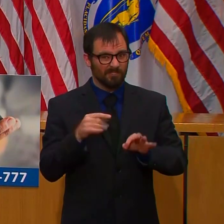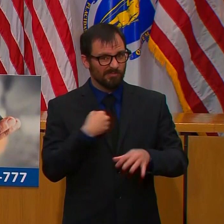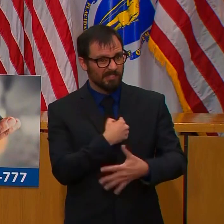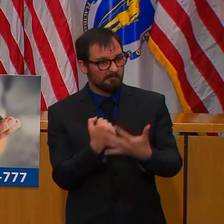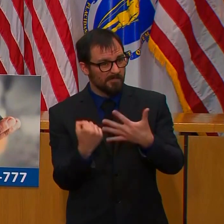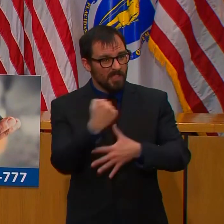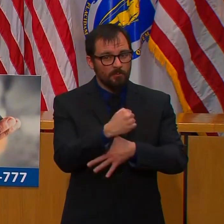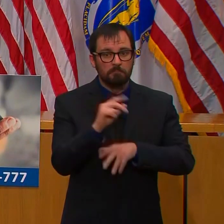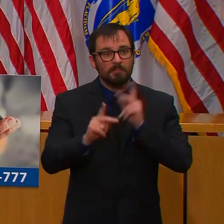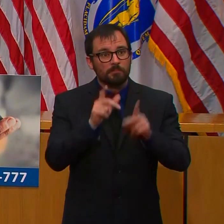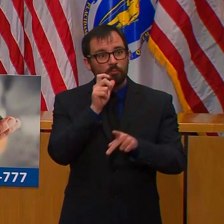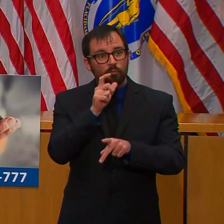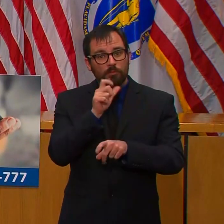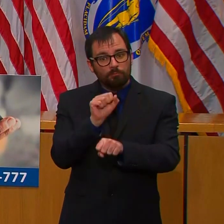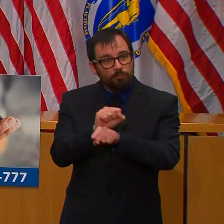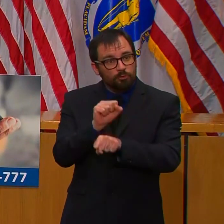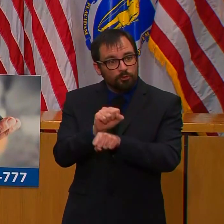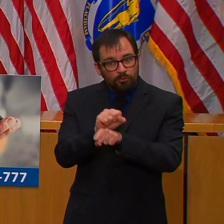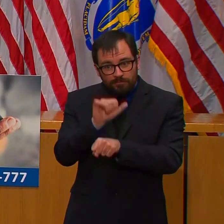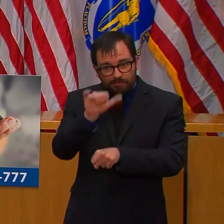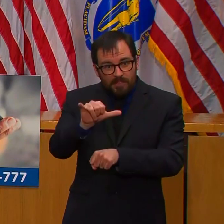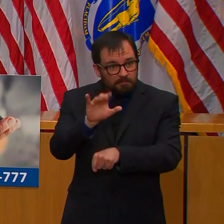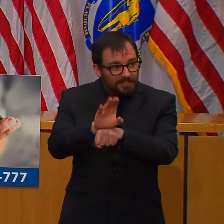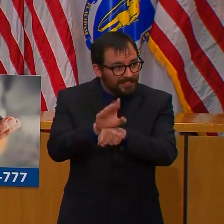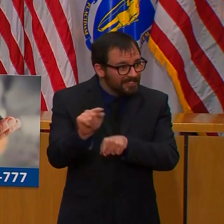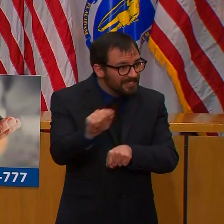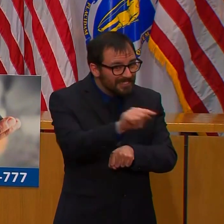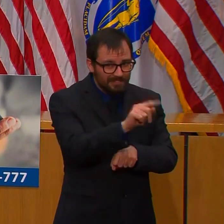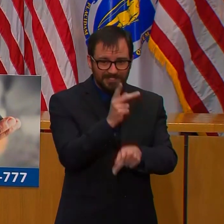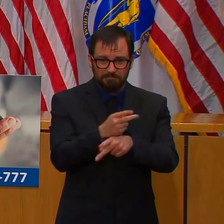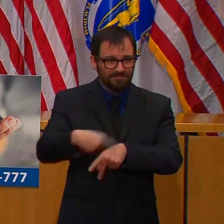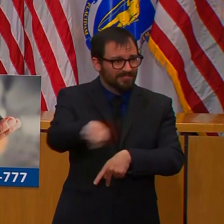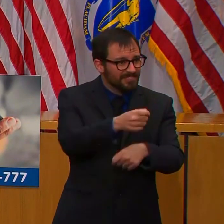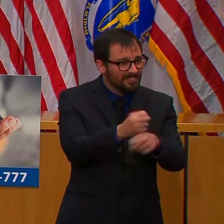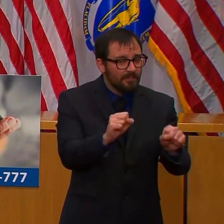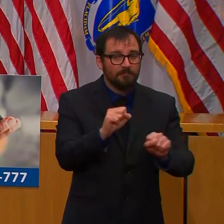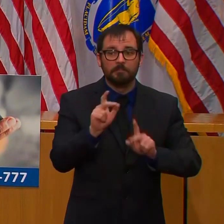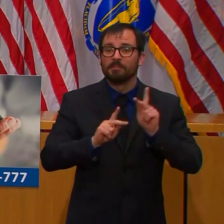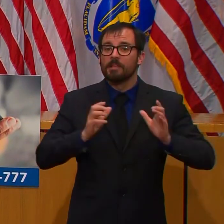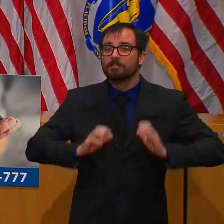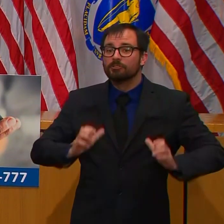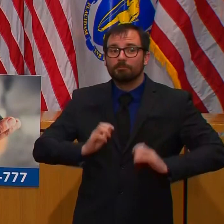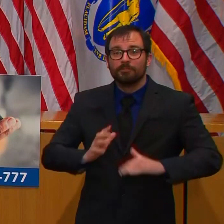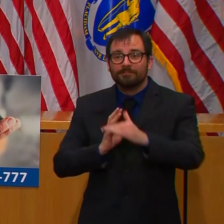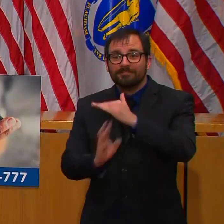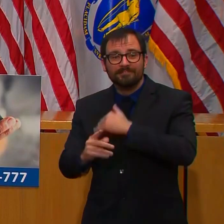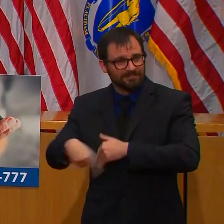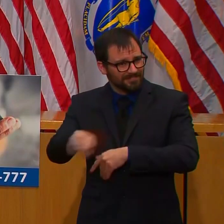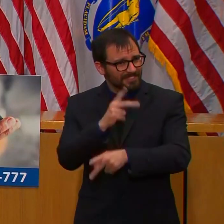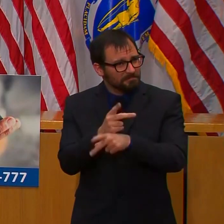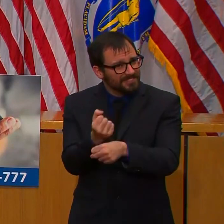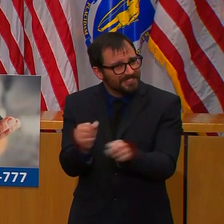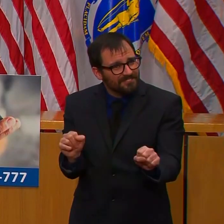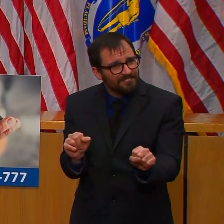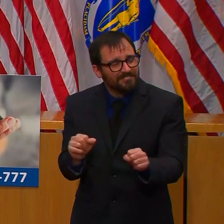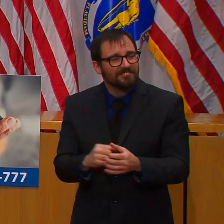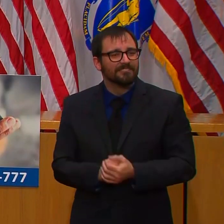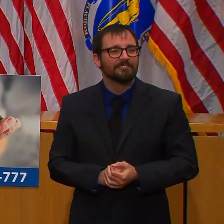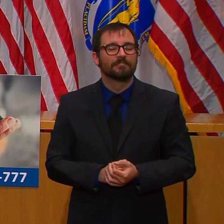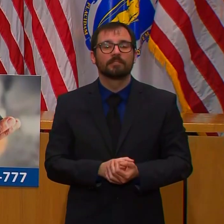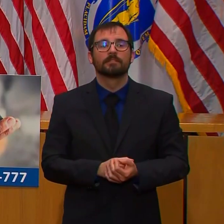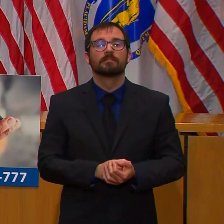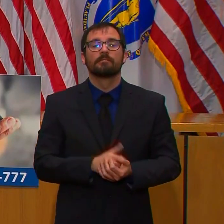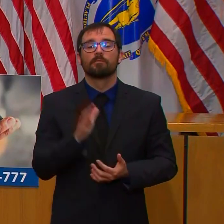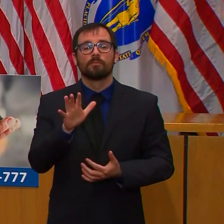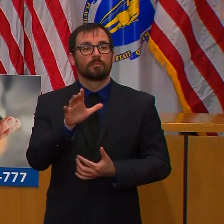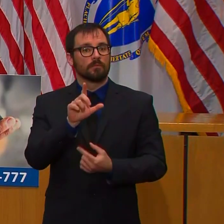limit face-to-face, person-to-person contact now, we can slow the spread and get back to work as